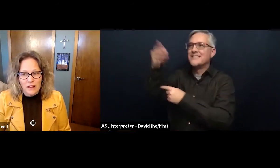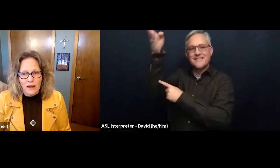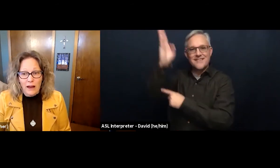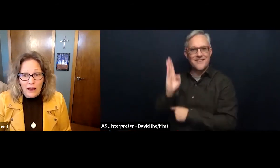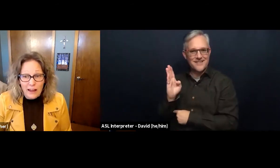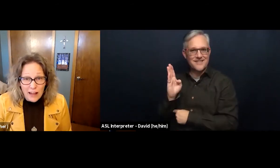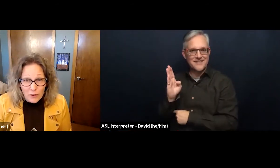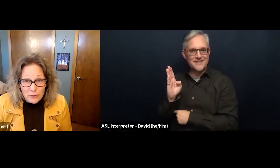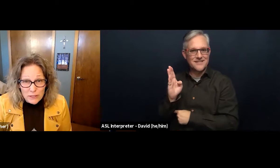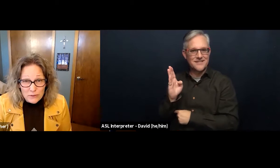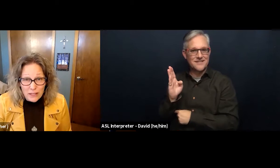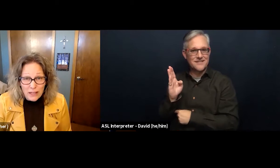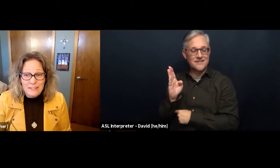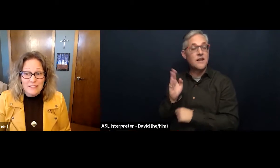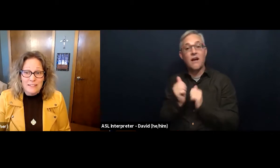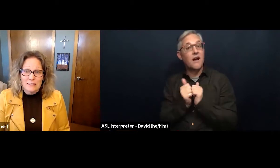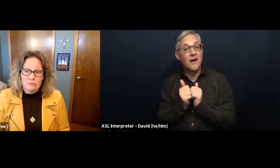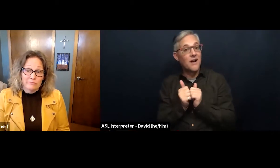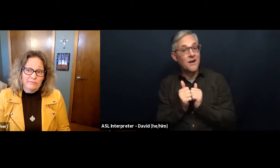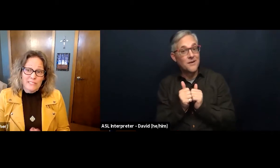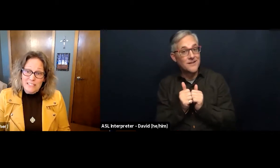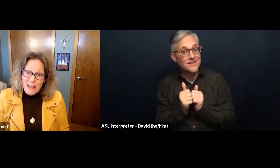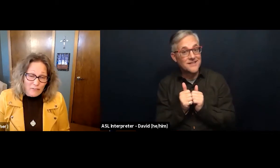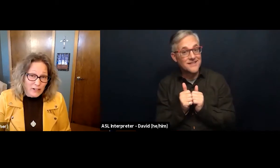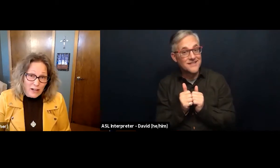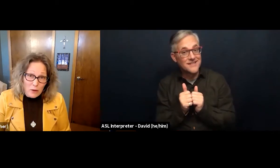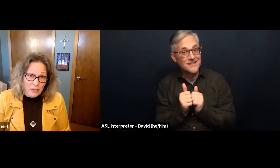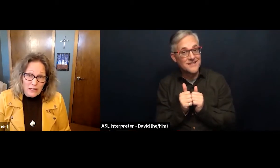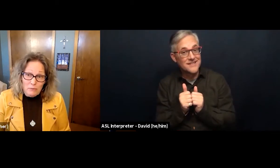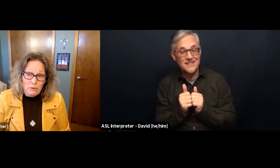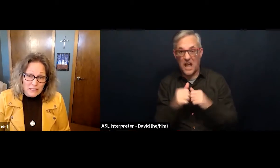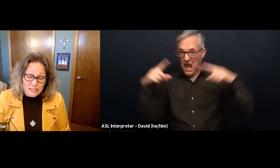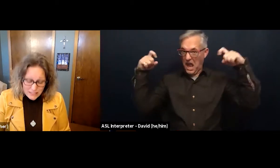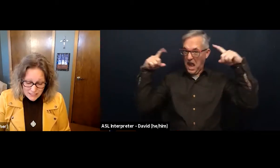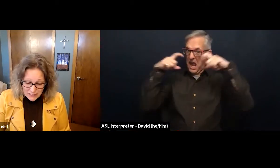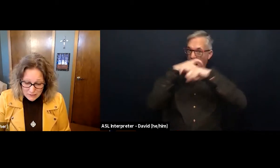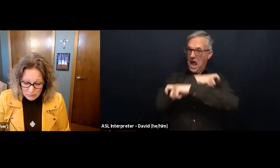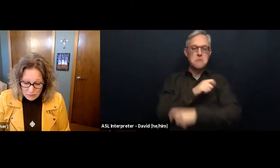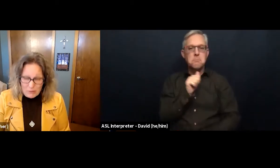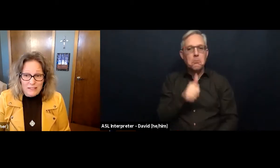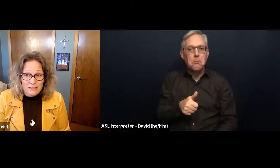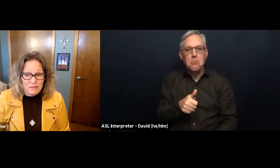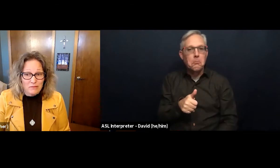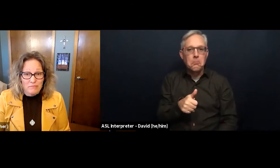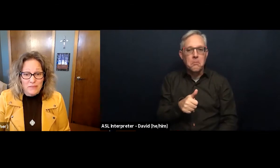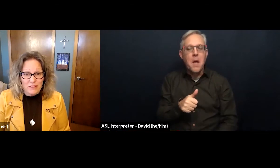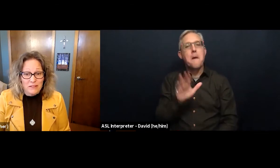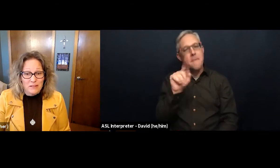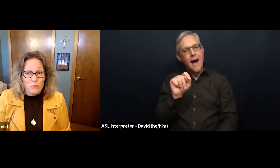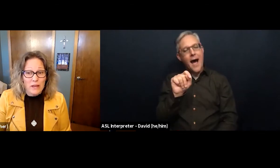And how do we do that? It's not very complicated, but it does take some commitment. We